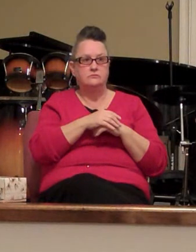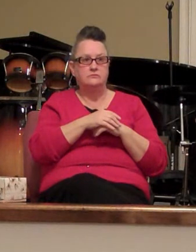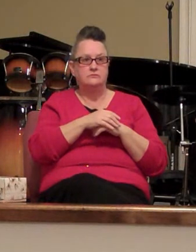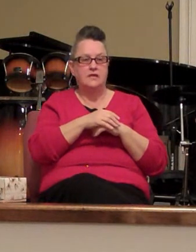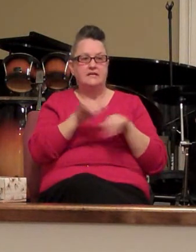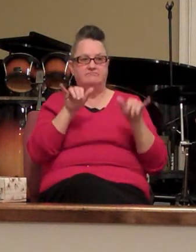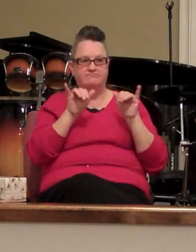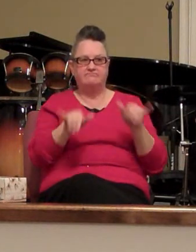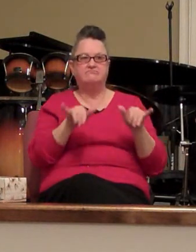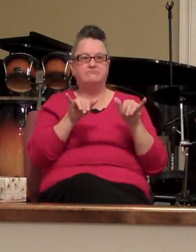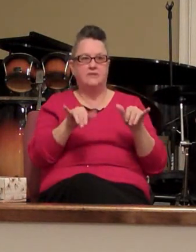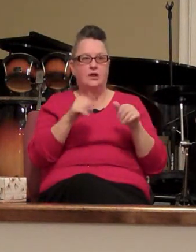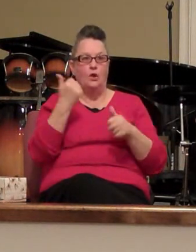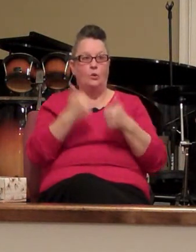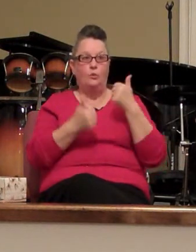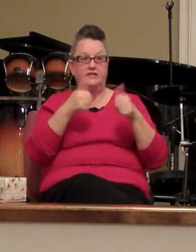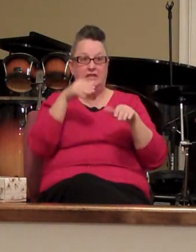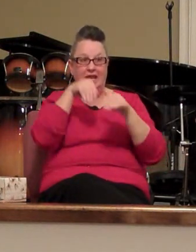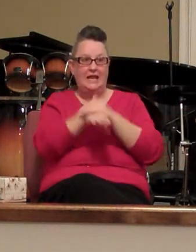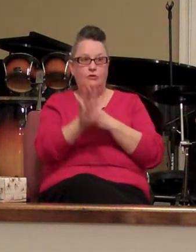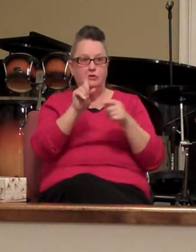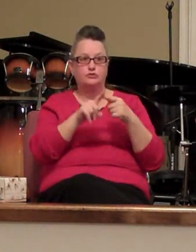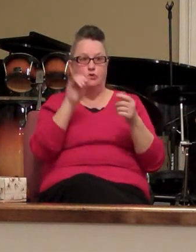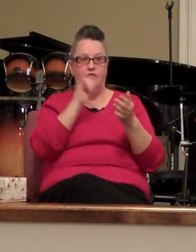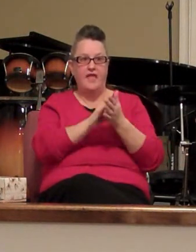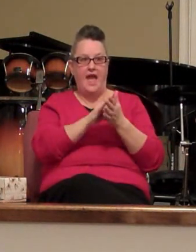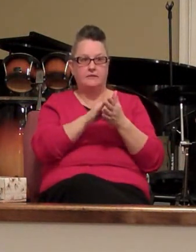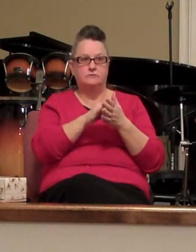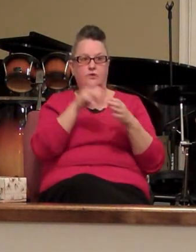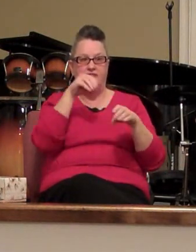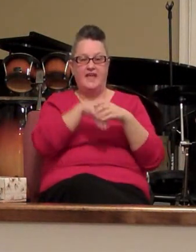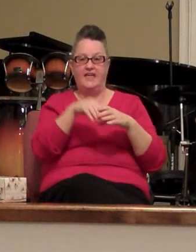and steadfast and which entereth into that within the veil.